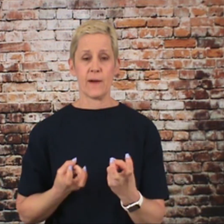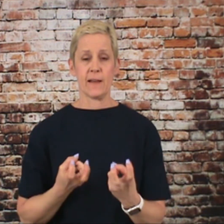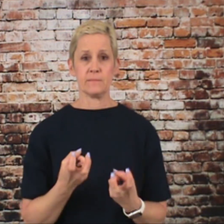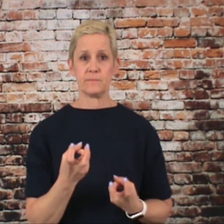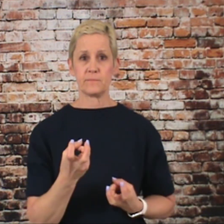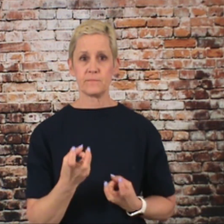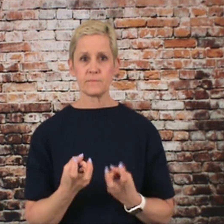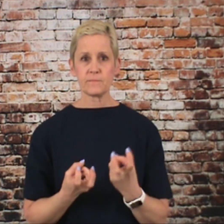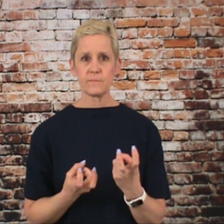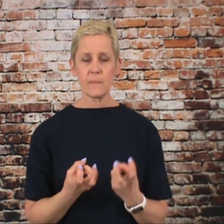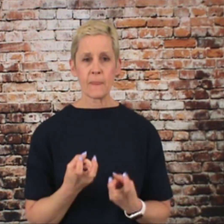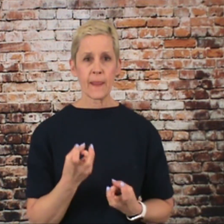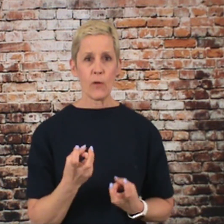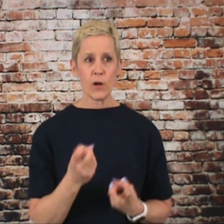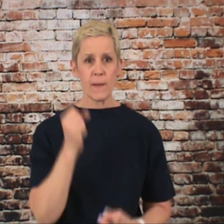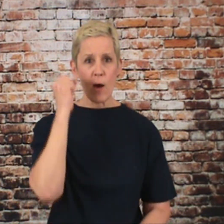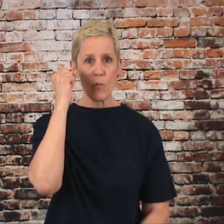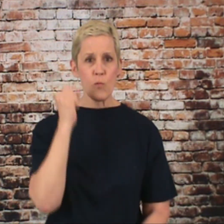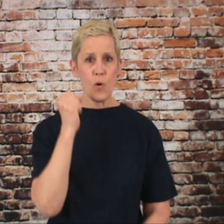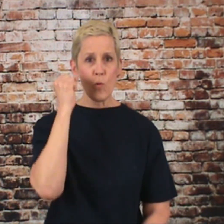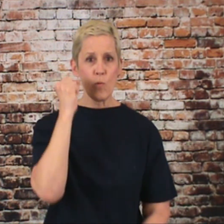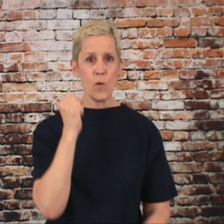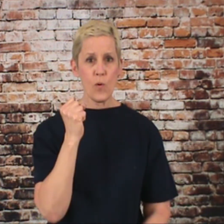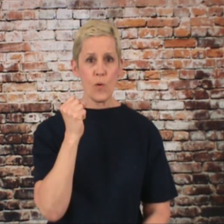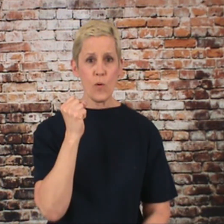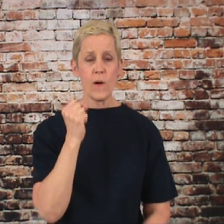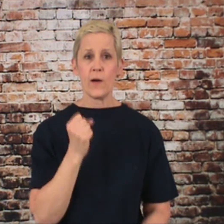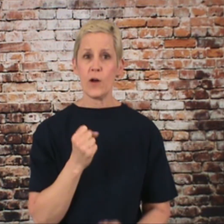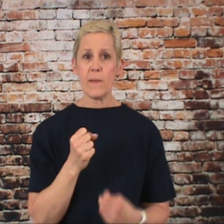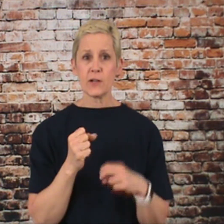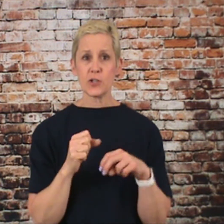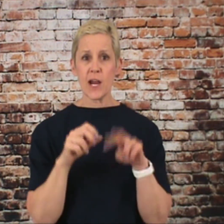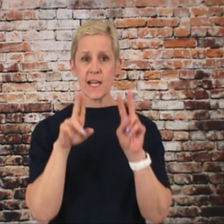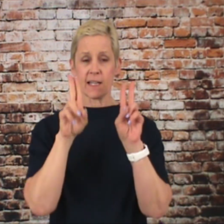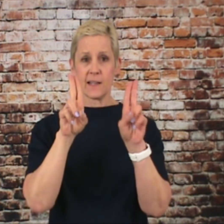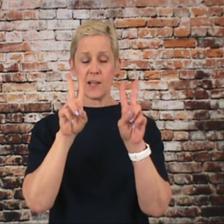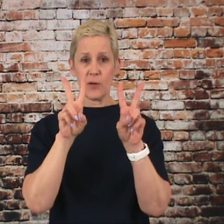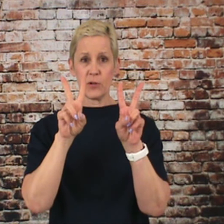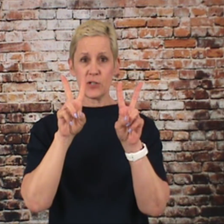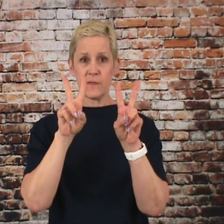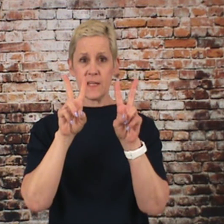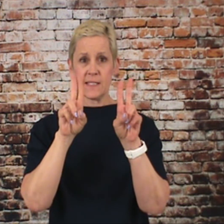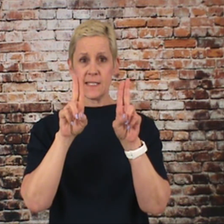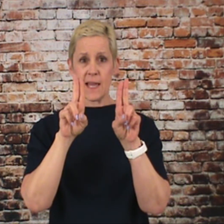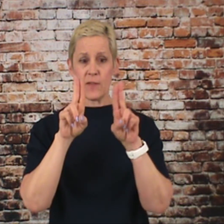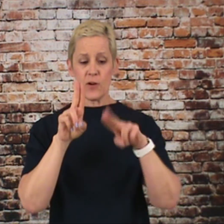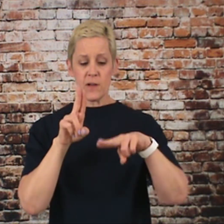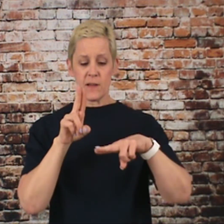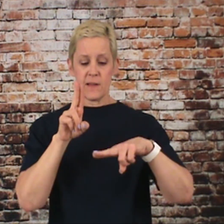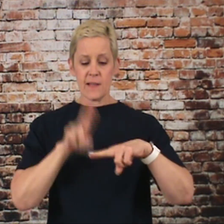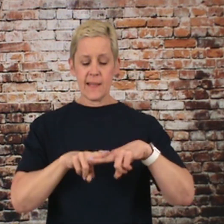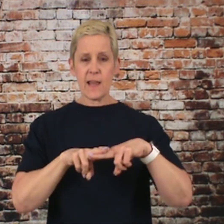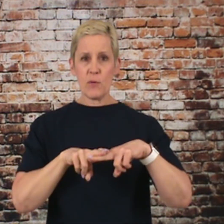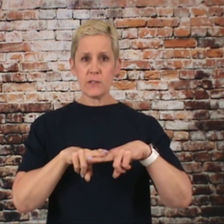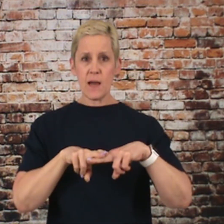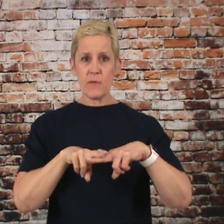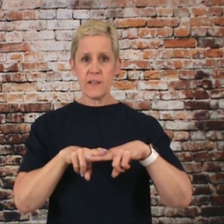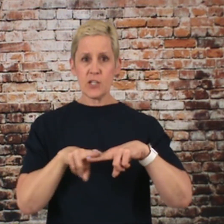around. What about woo woo? What about a train? Put your V's together. Lay them on top of each